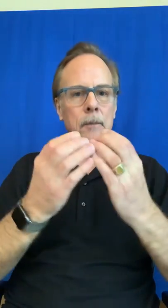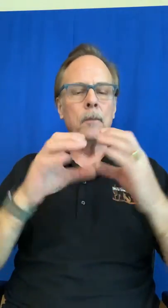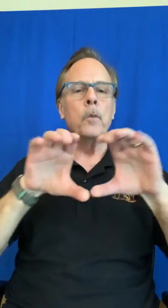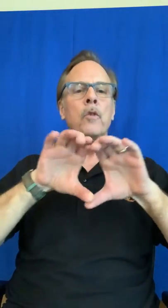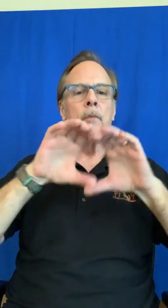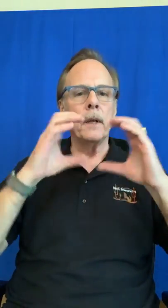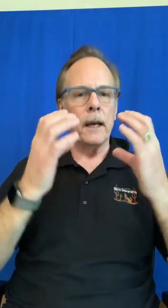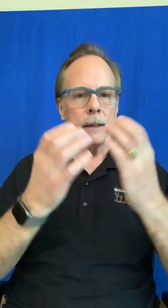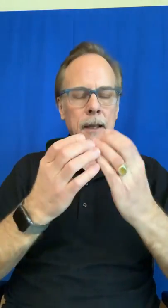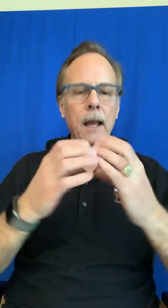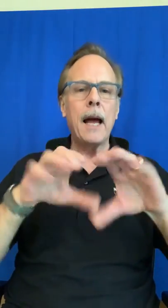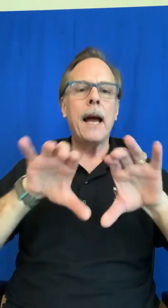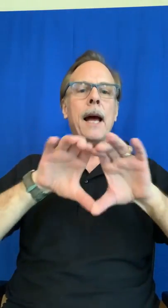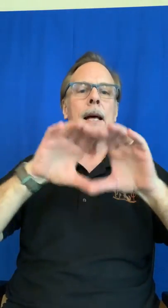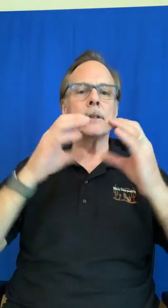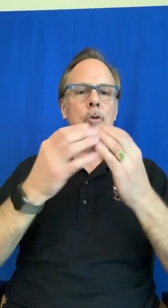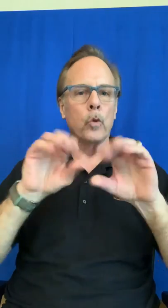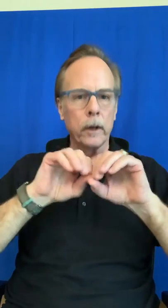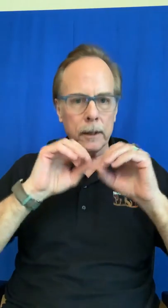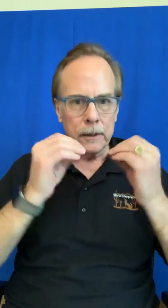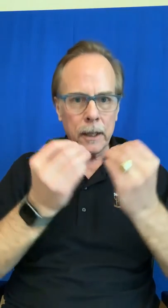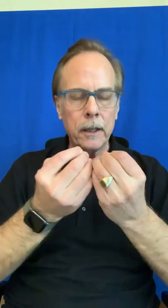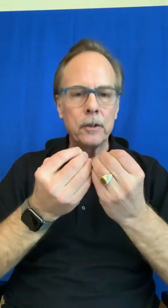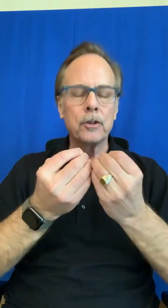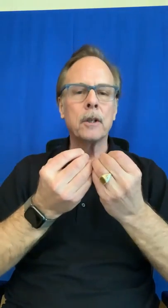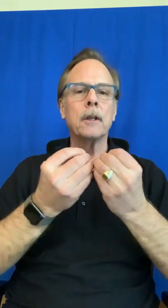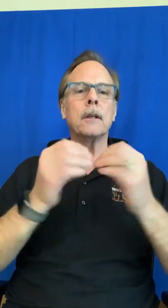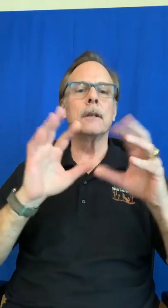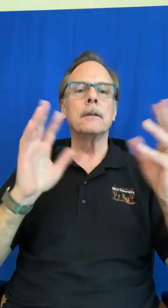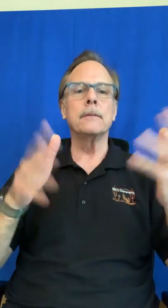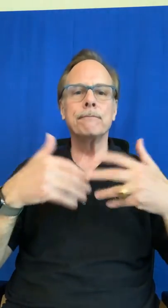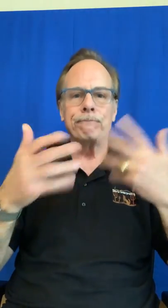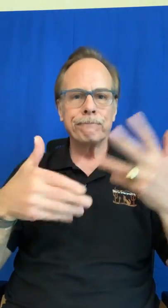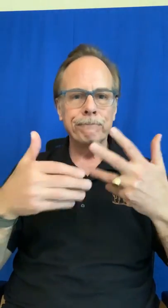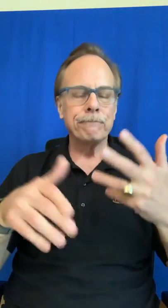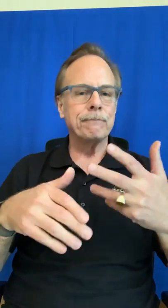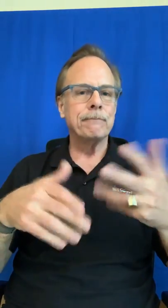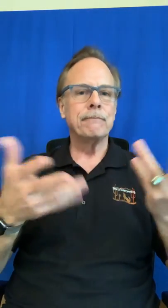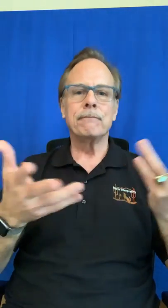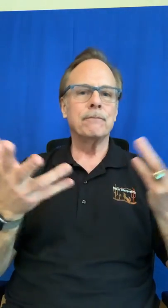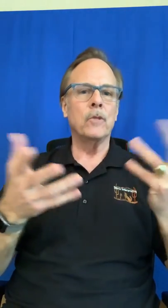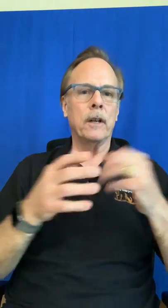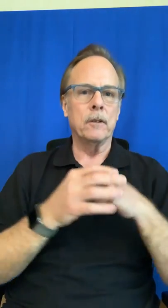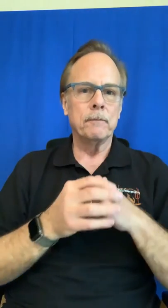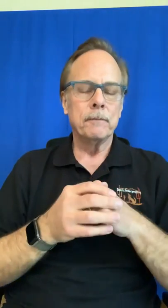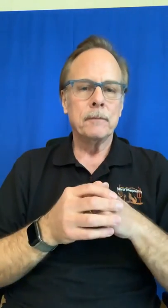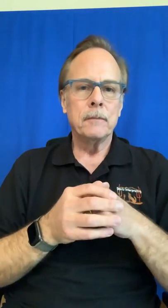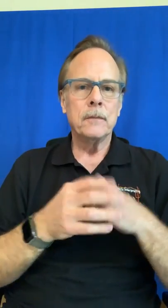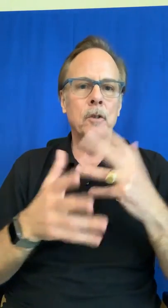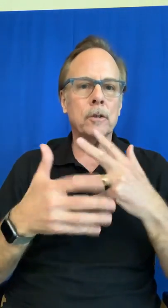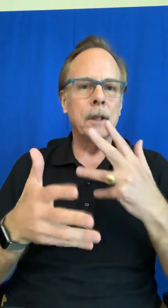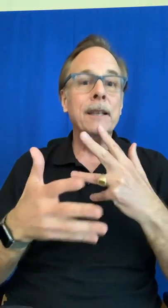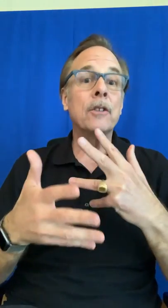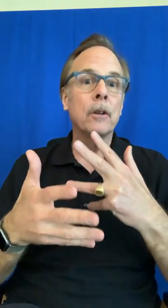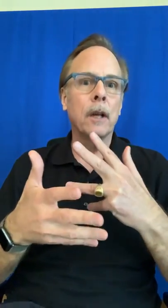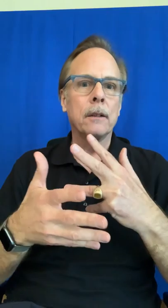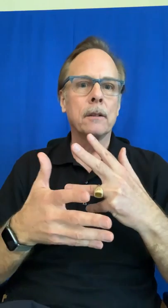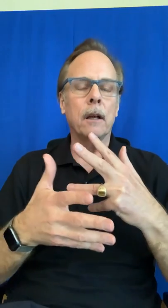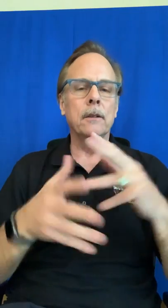movement as class organization whatever those initialized signs